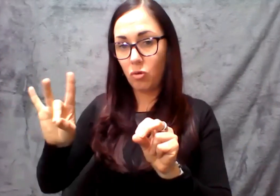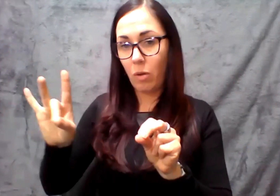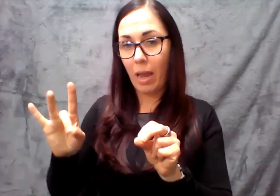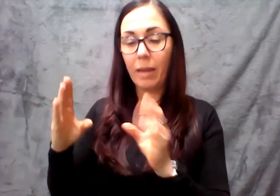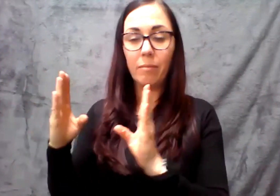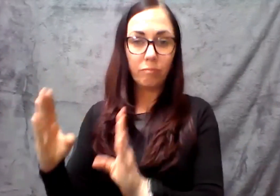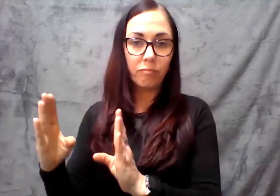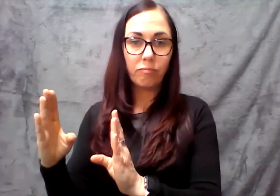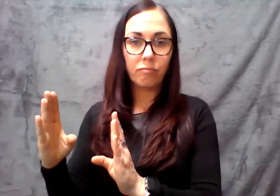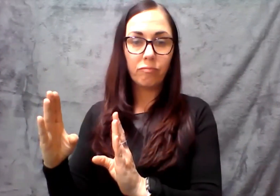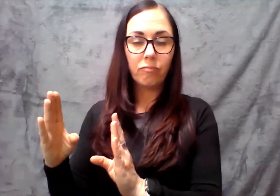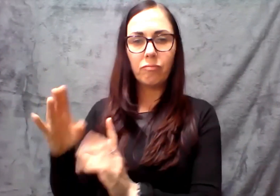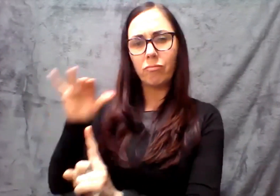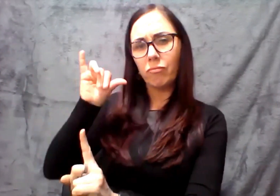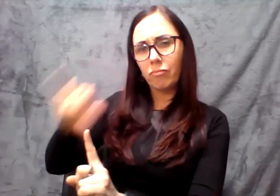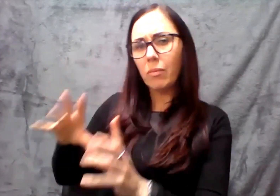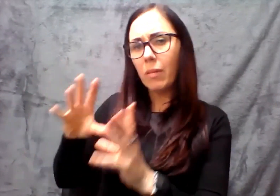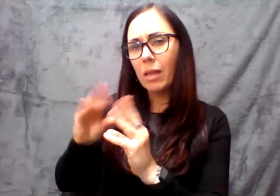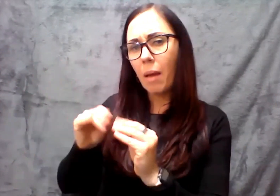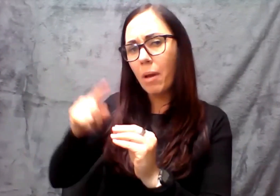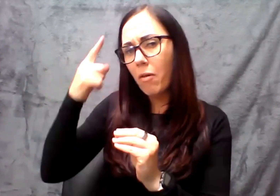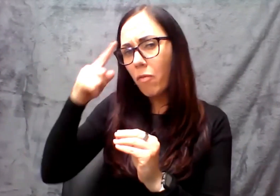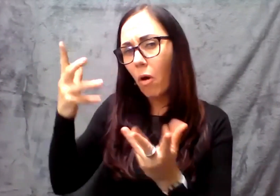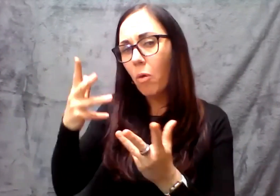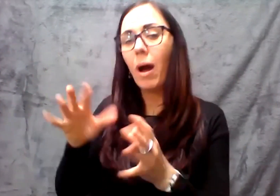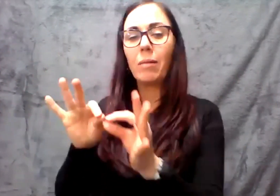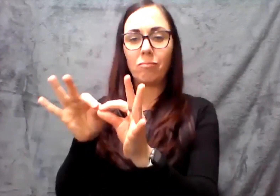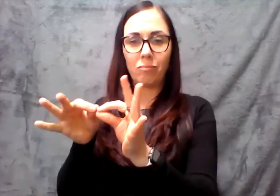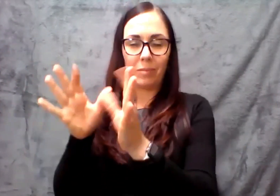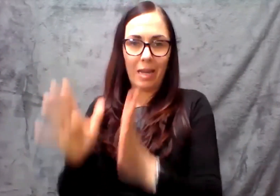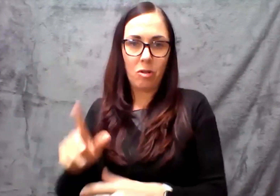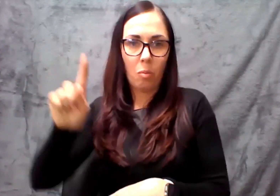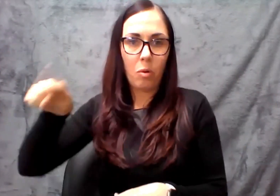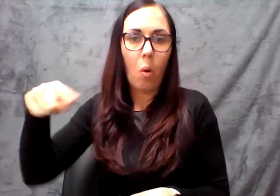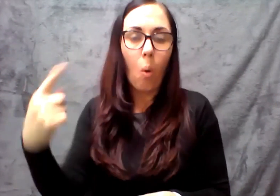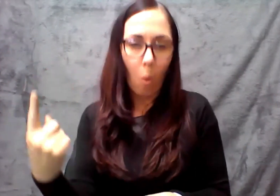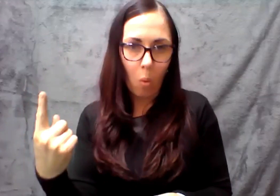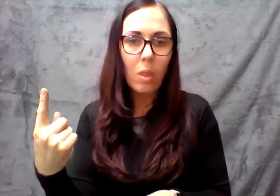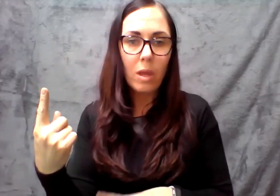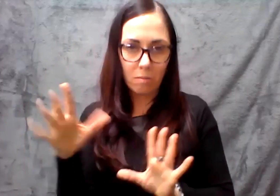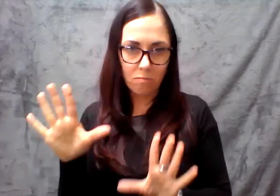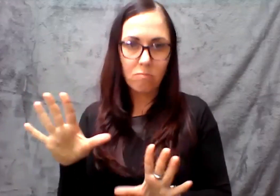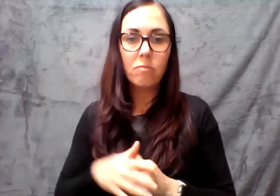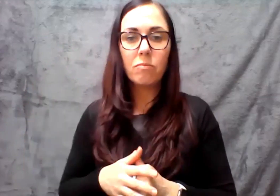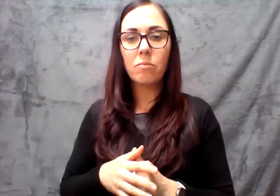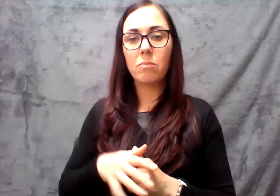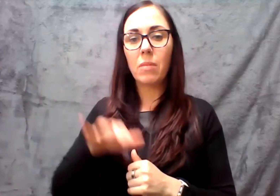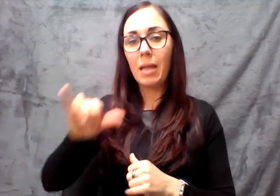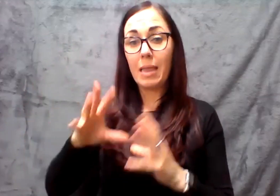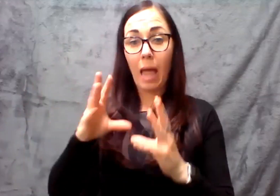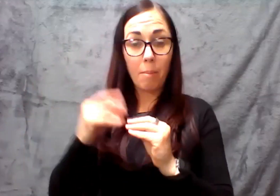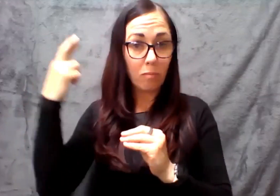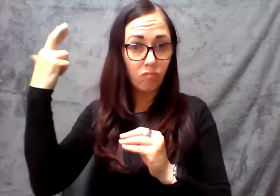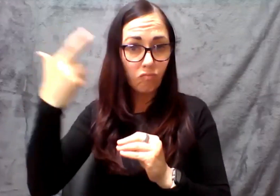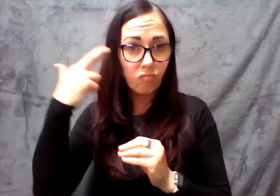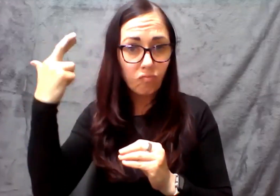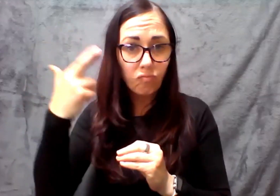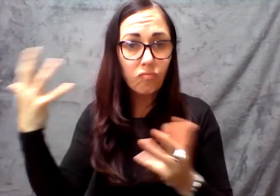p.m. This meeting is for interpreters only. The purpose of this meeting